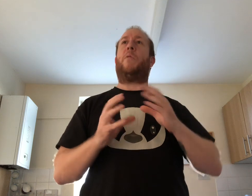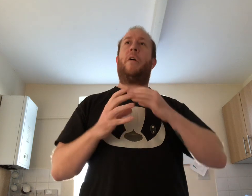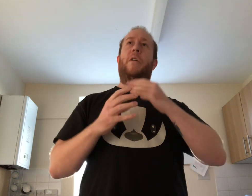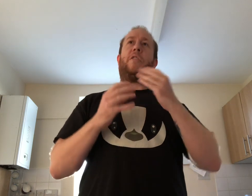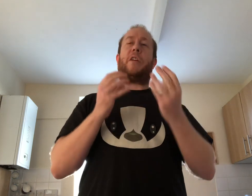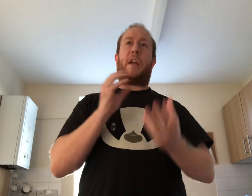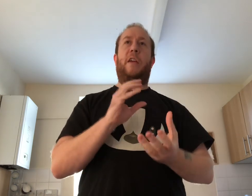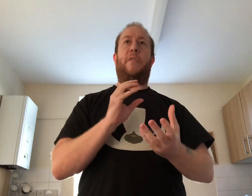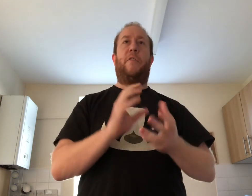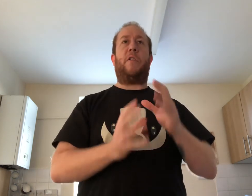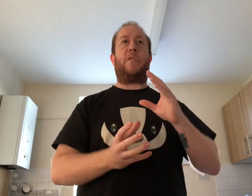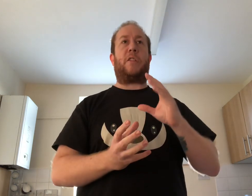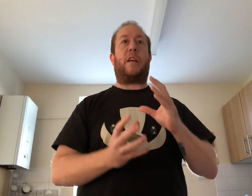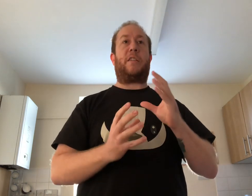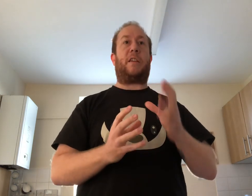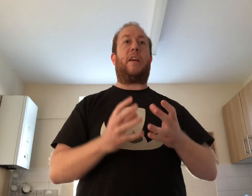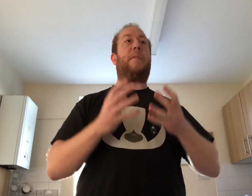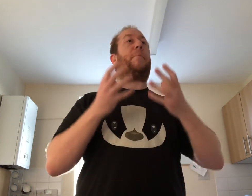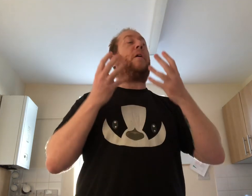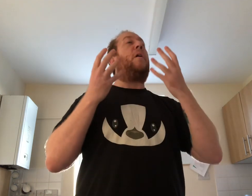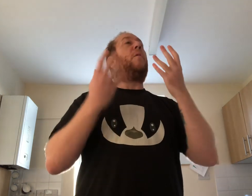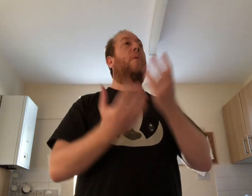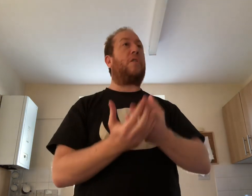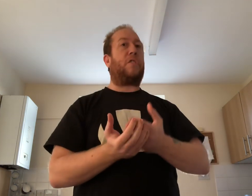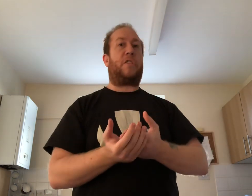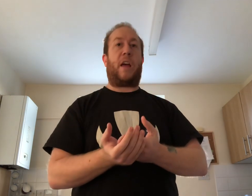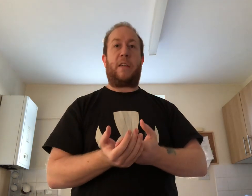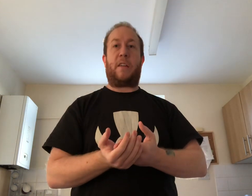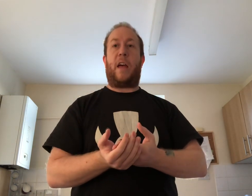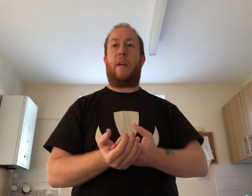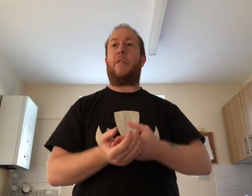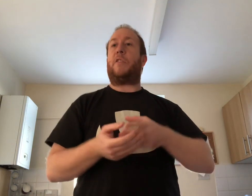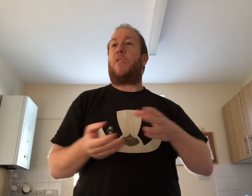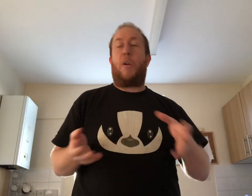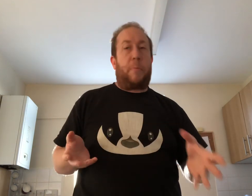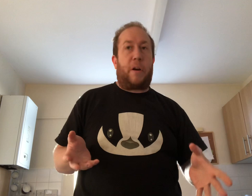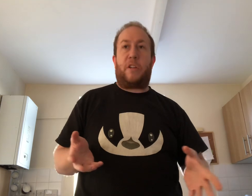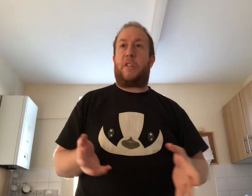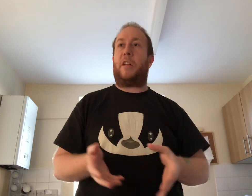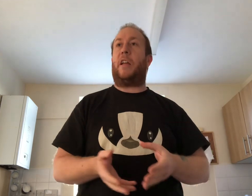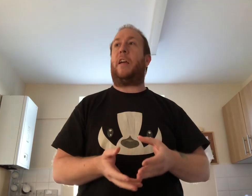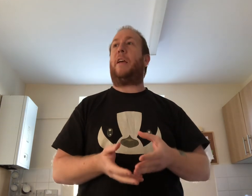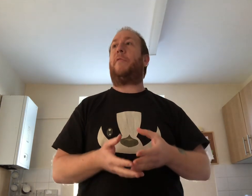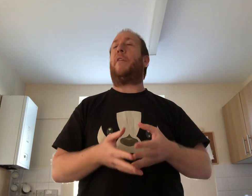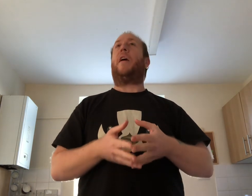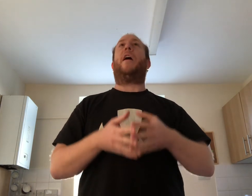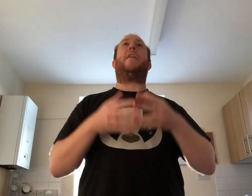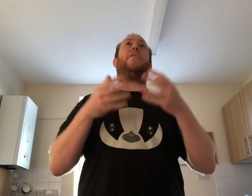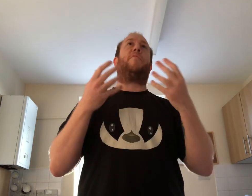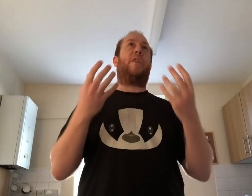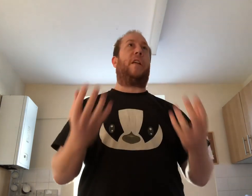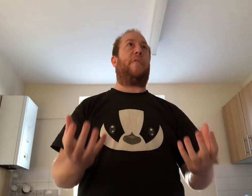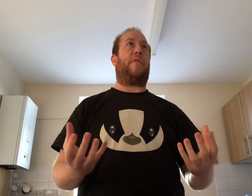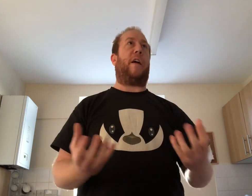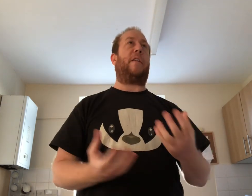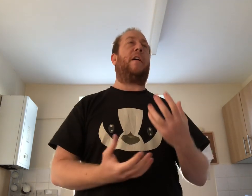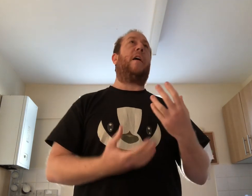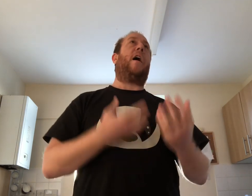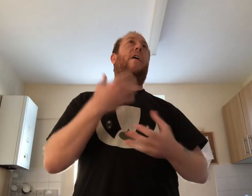to get your food and to get seated but once you're sat down there's no pressure to leave and it's really fun I